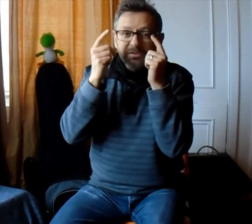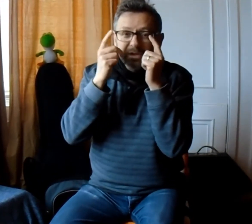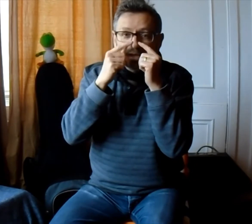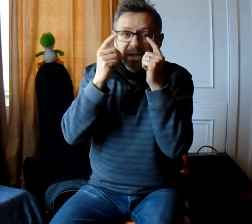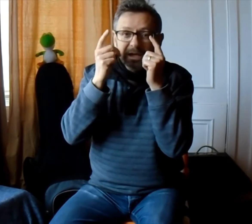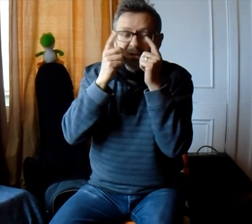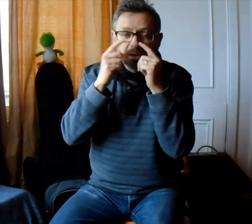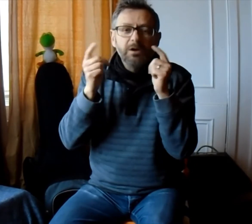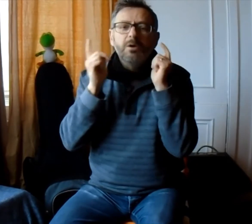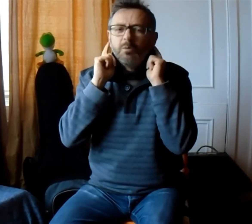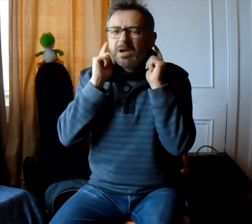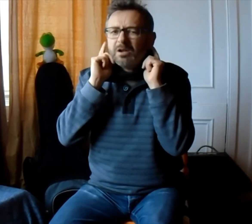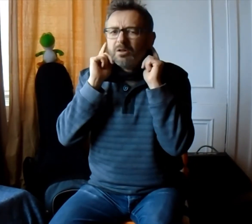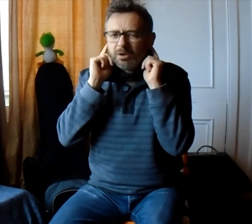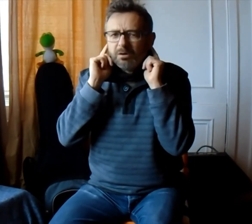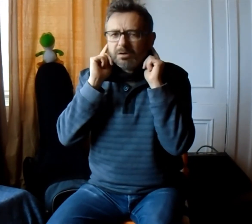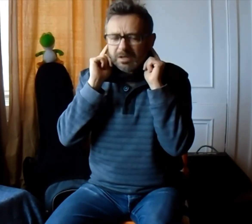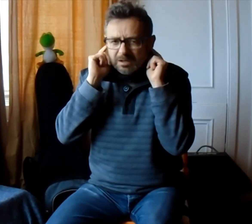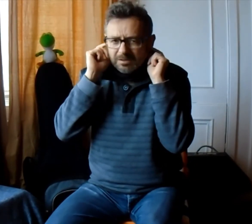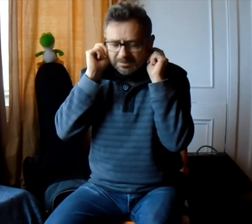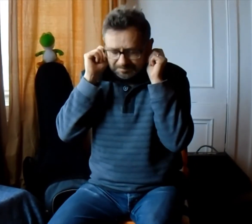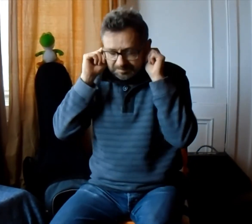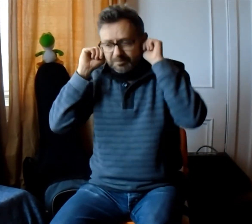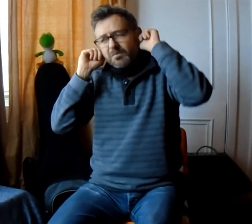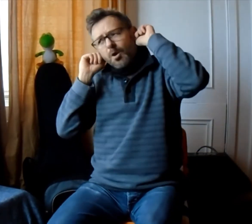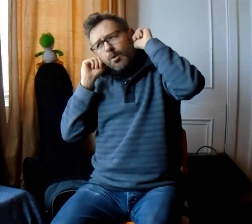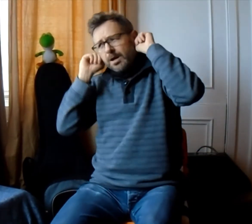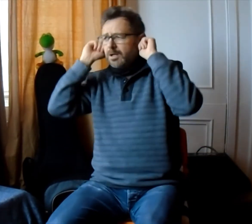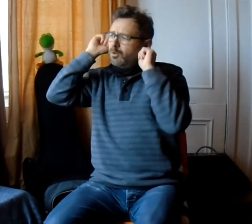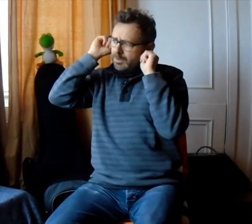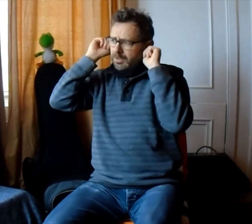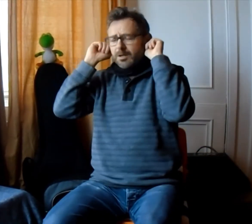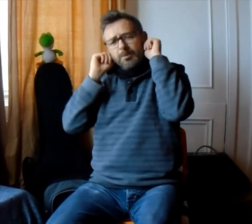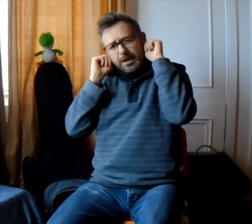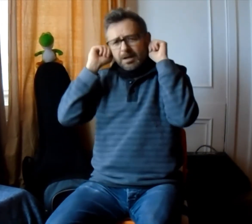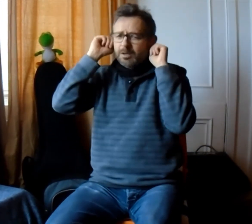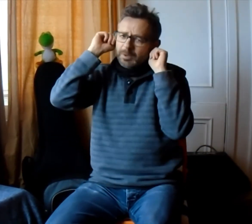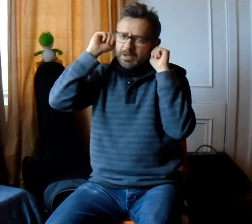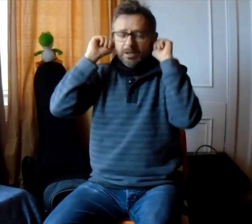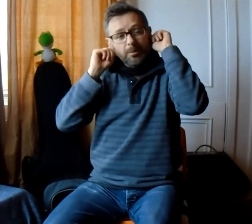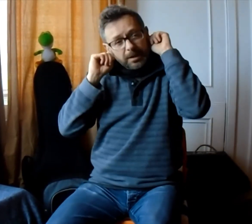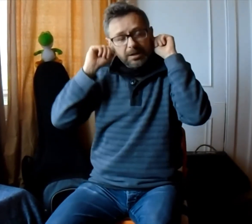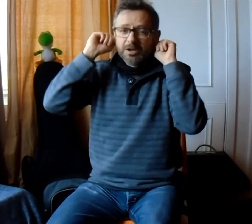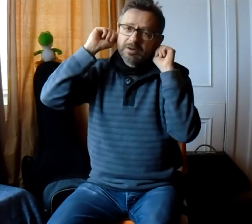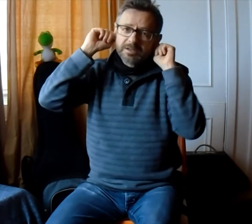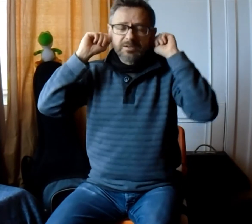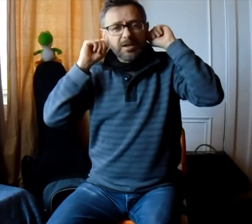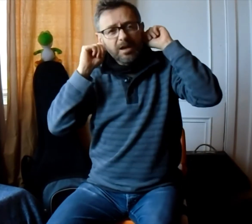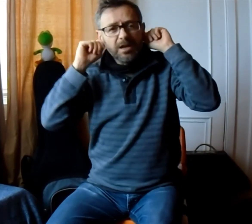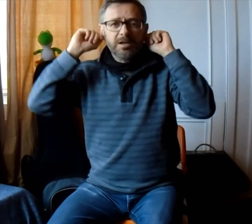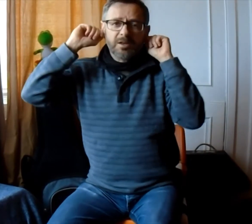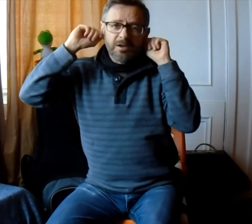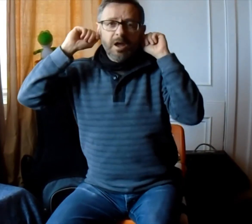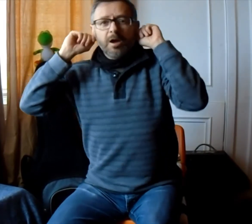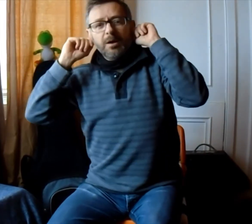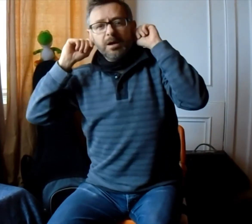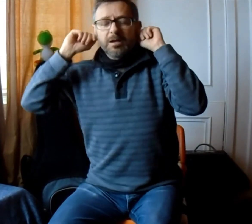together Wiggle your ears wiggle wiggle wiggle wiggle wiggle your ears together wiggle